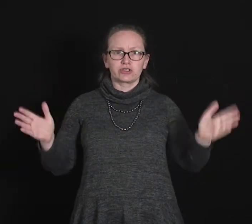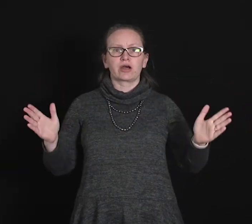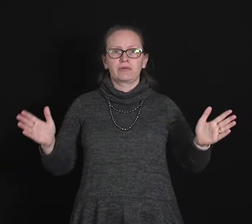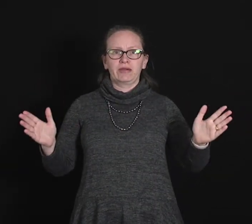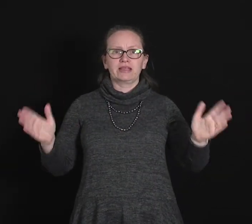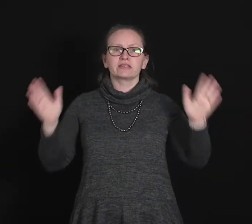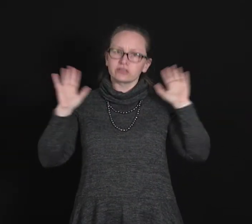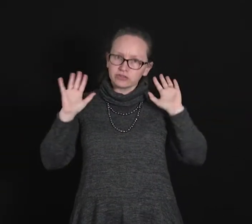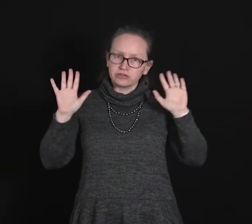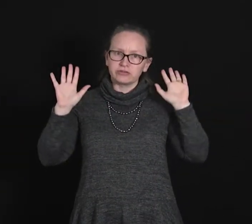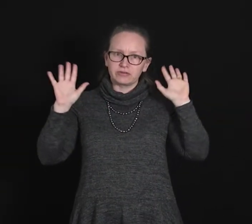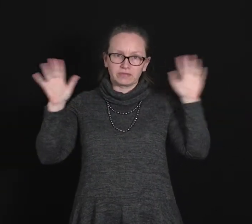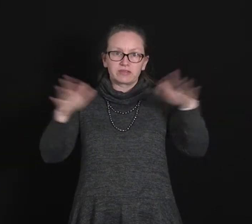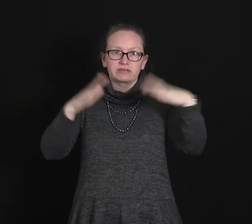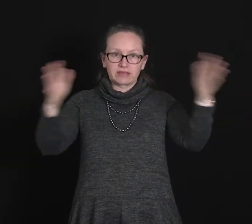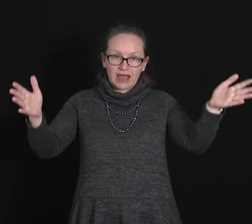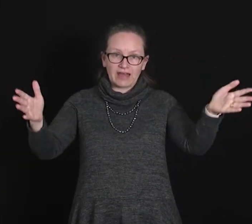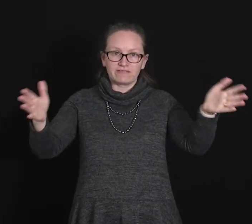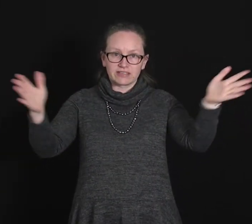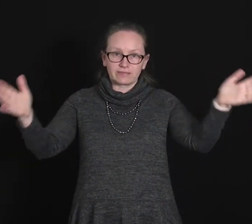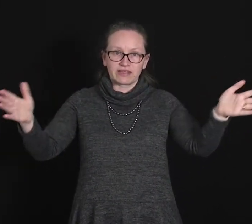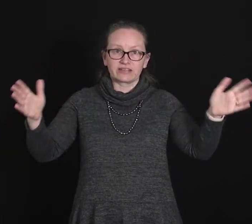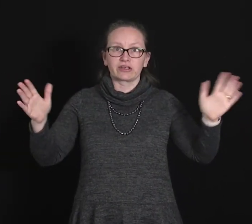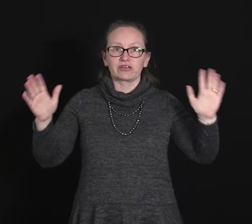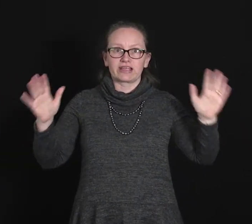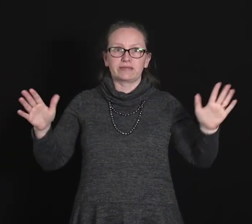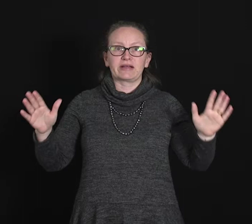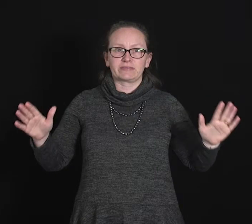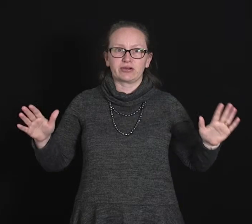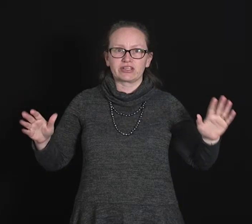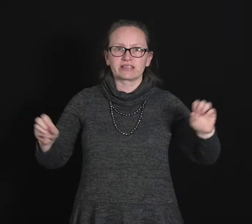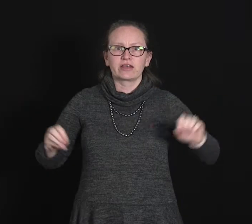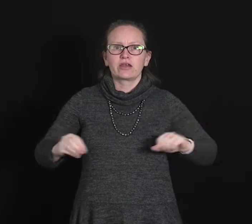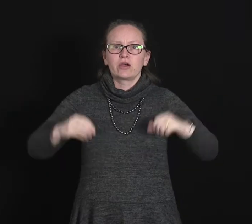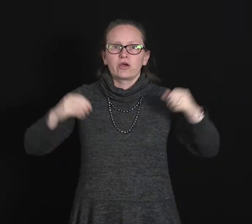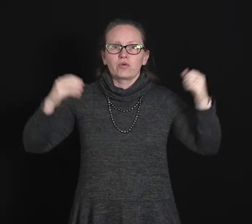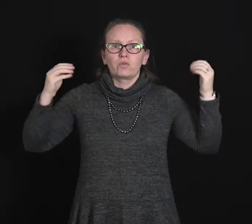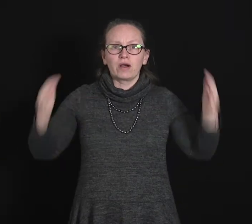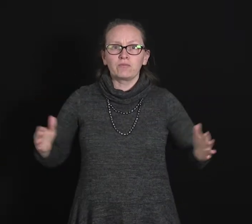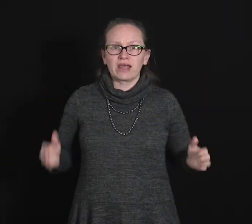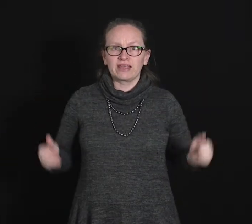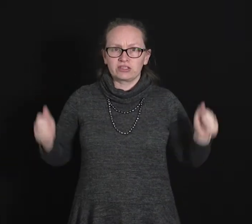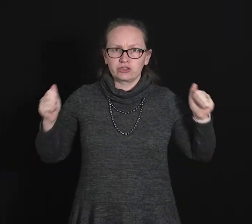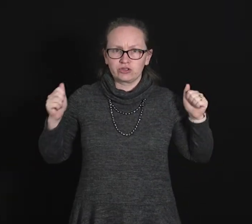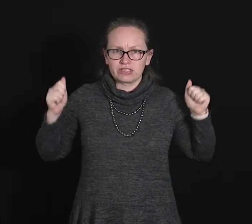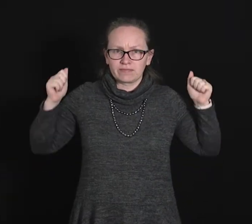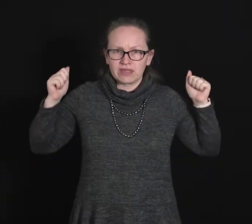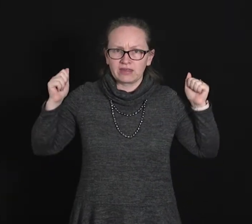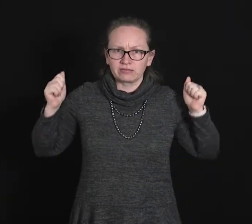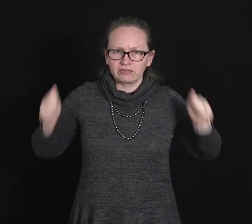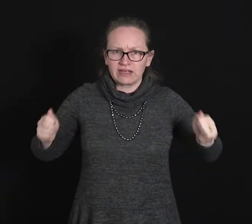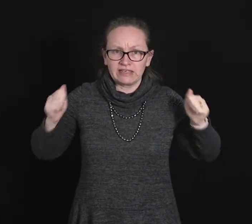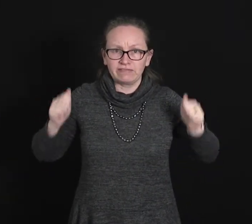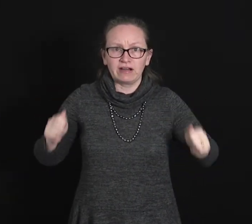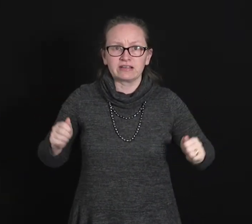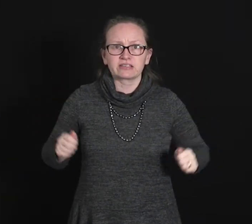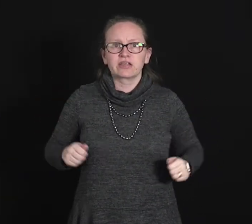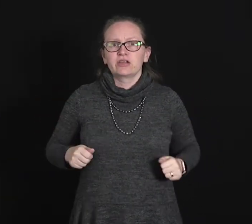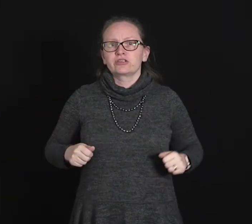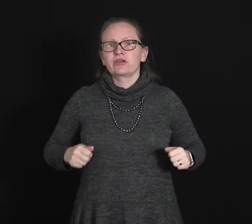common ways to have something undergo an adiabatic process. One way is to do something really fast. So